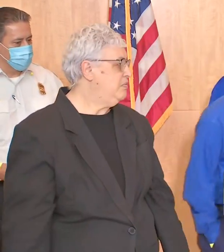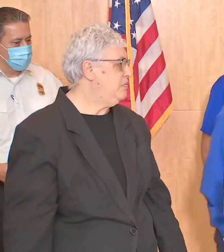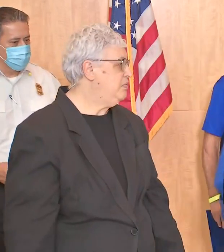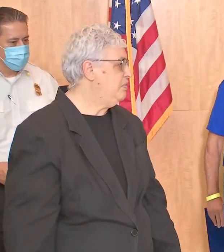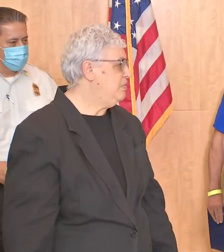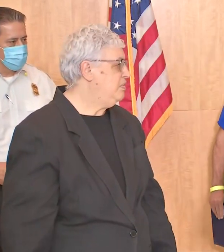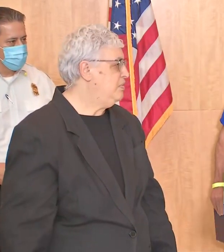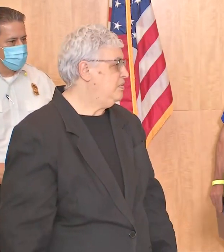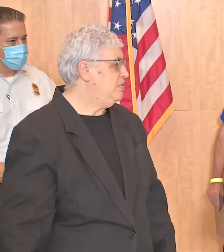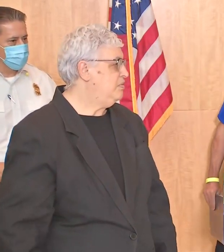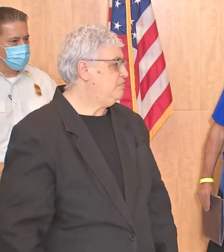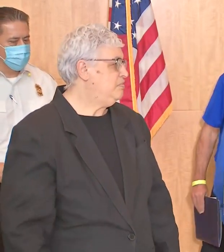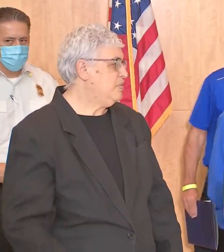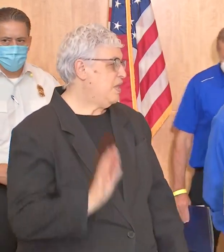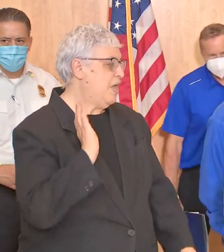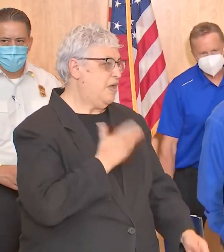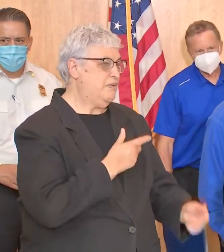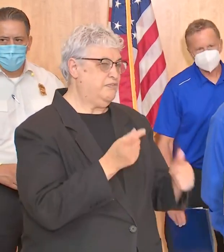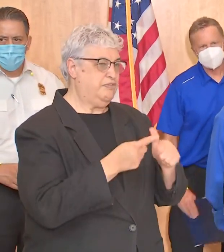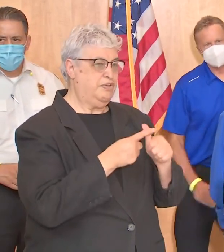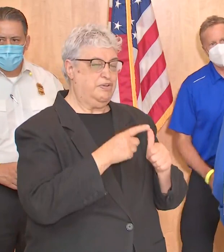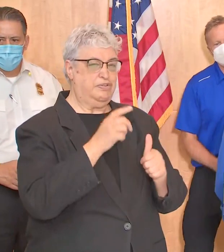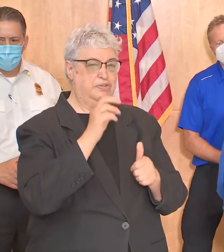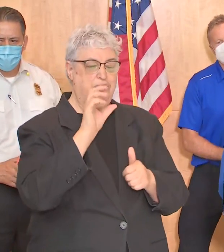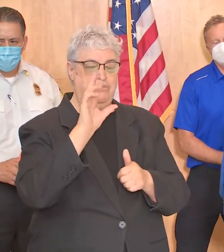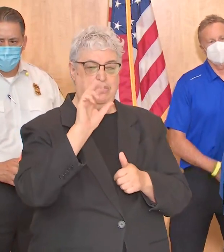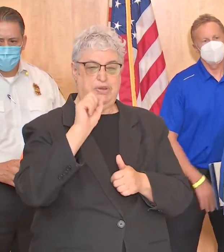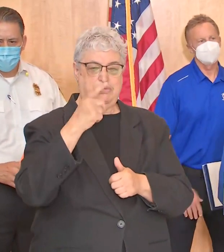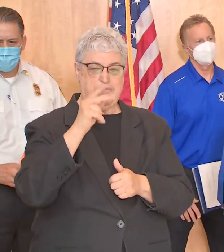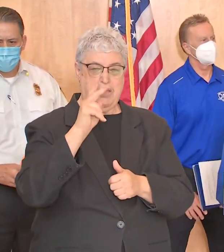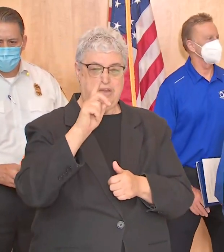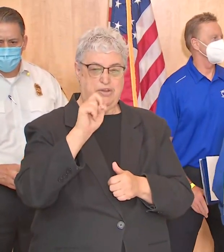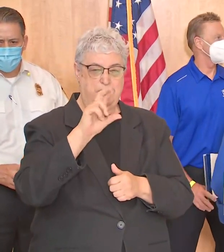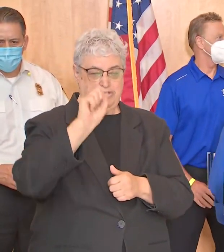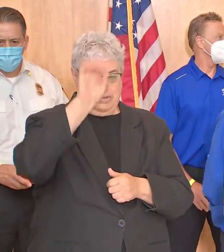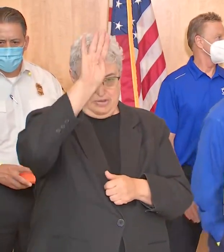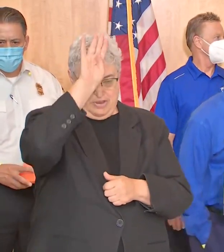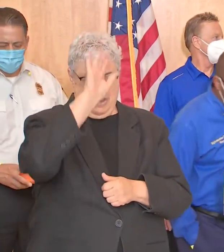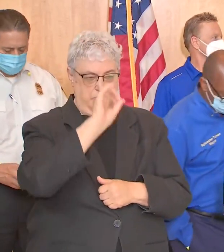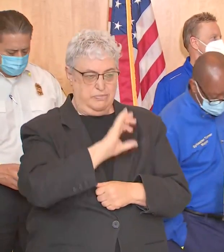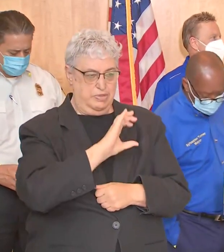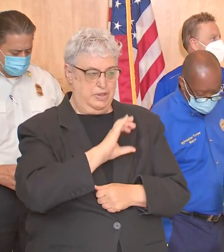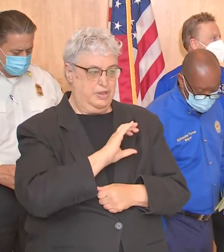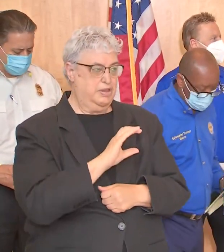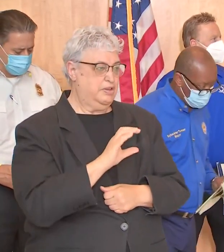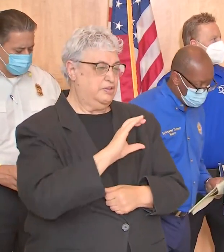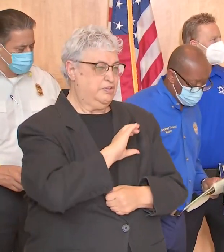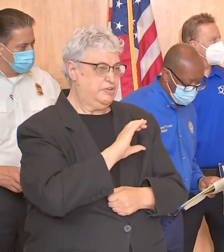you and of course our first responders are out 24 7 at all times chief as a vader HPD